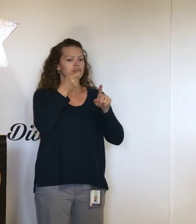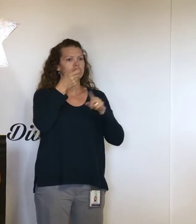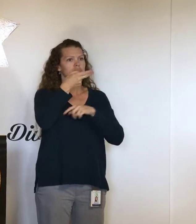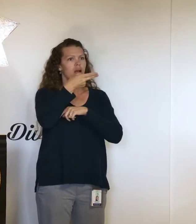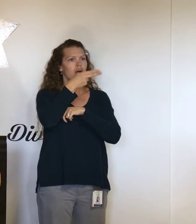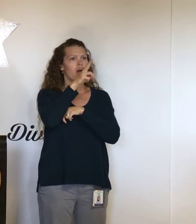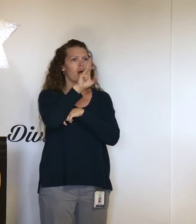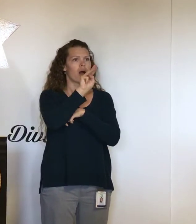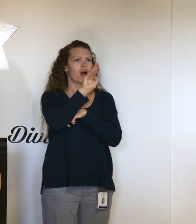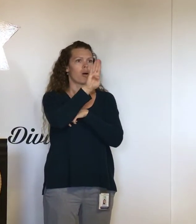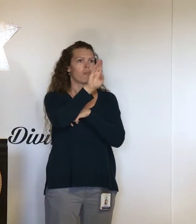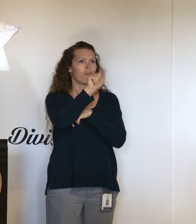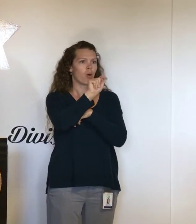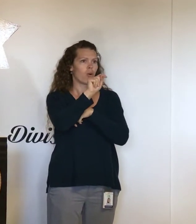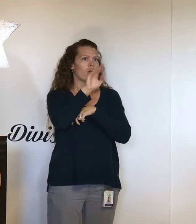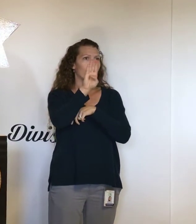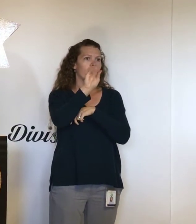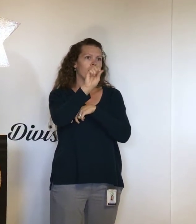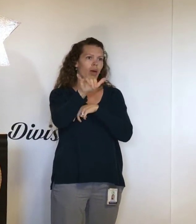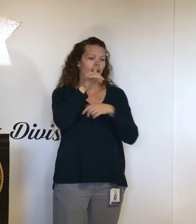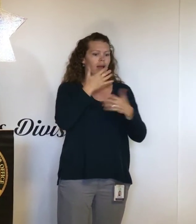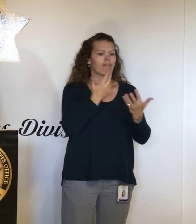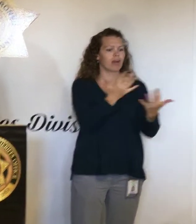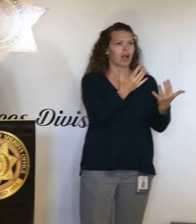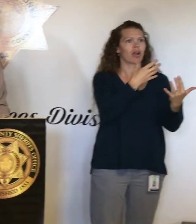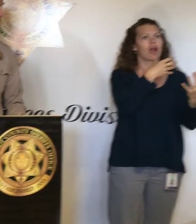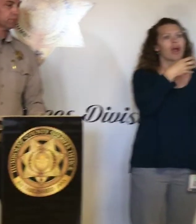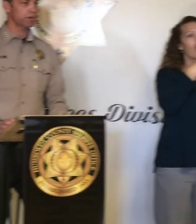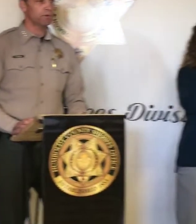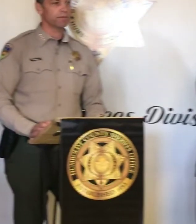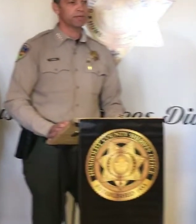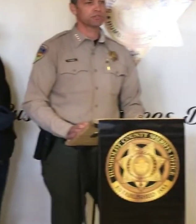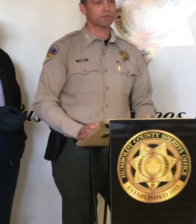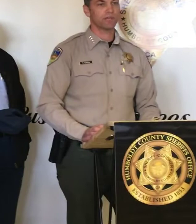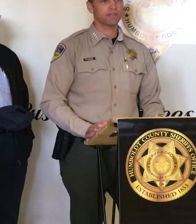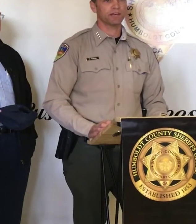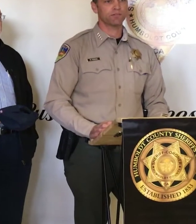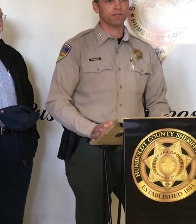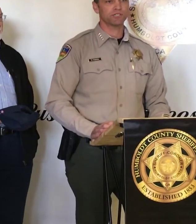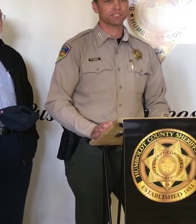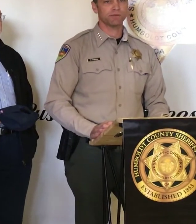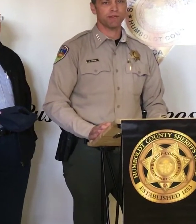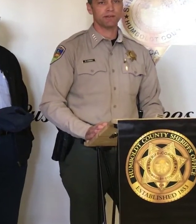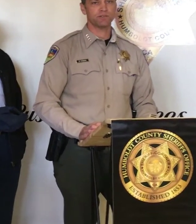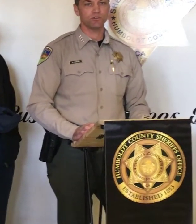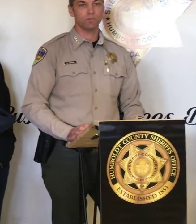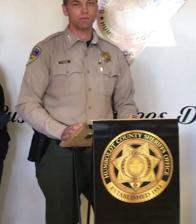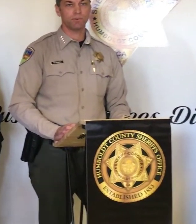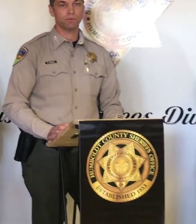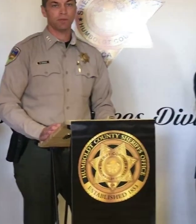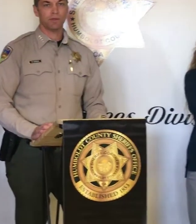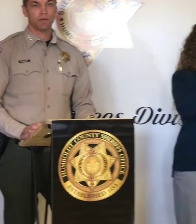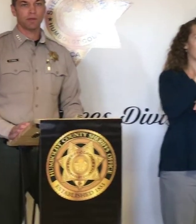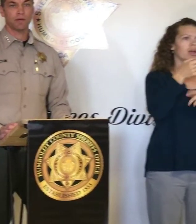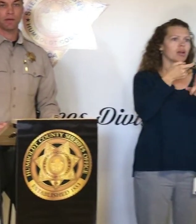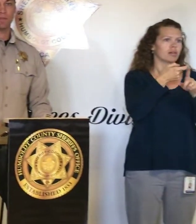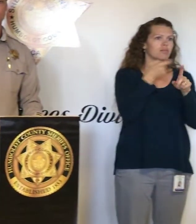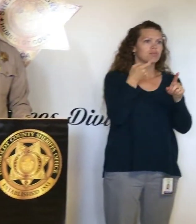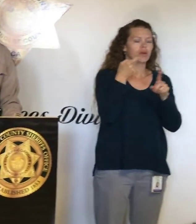we'll also have Kirk and Craig from Cal Fire. We take this very serious. We want to make sure that that information is disseminated to people.